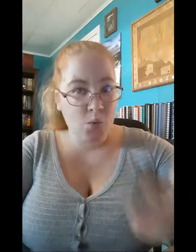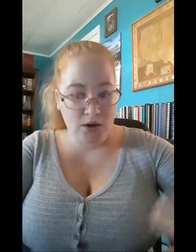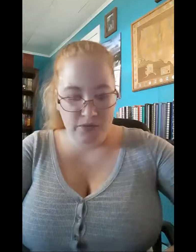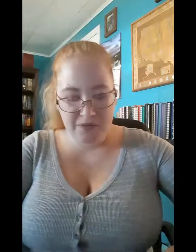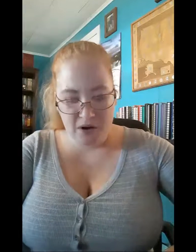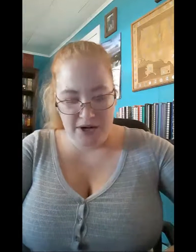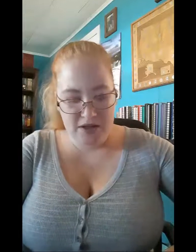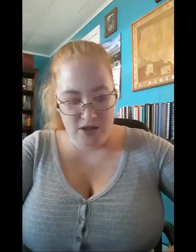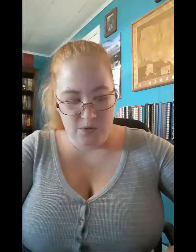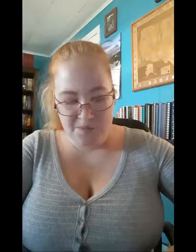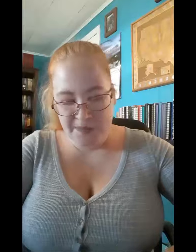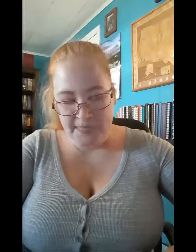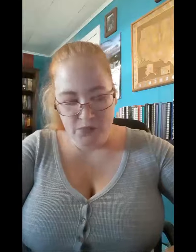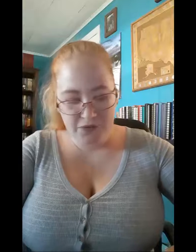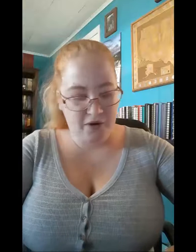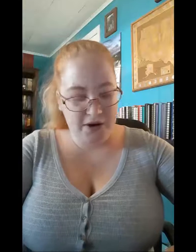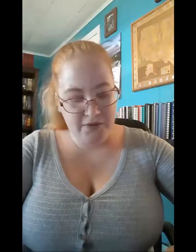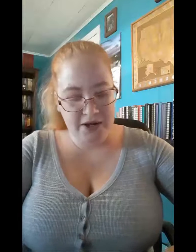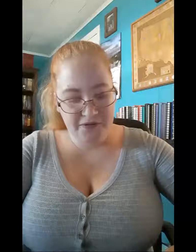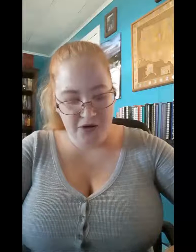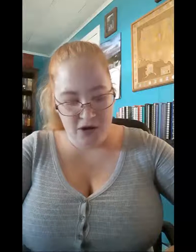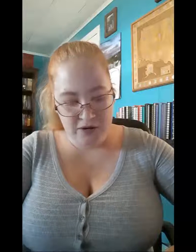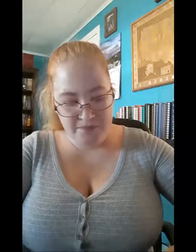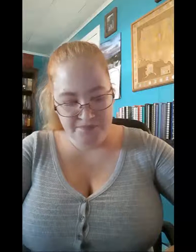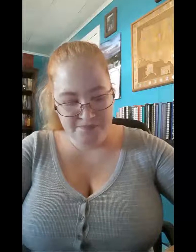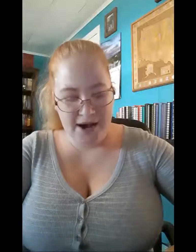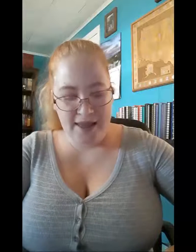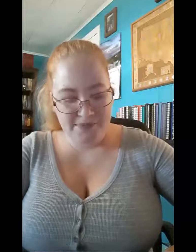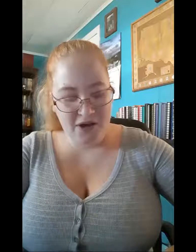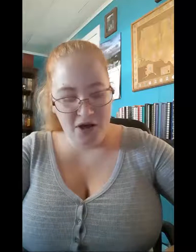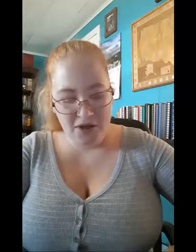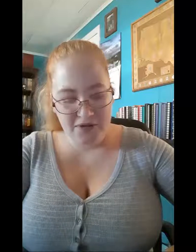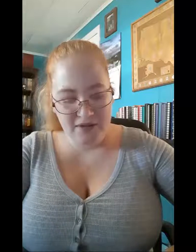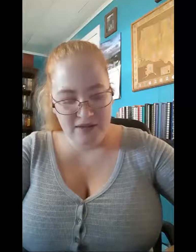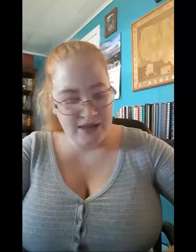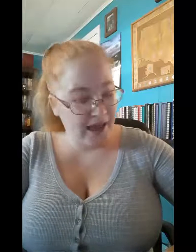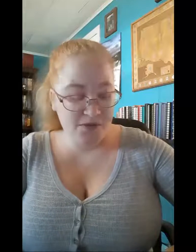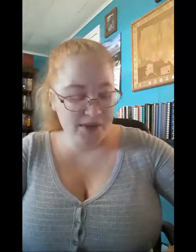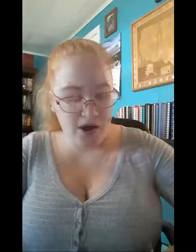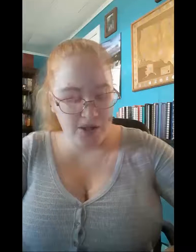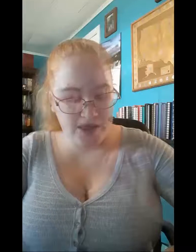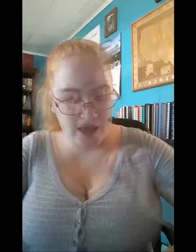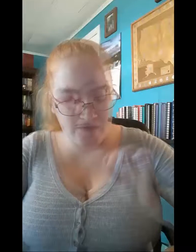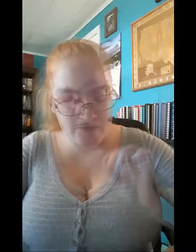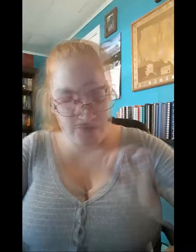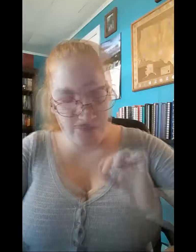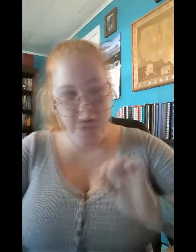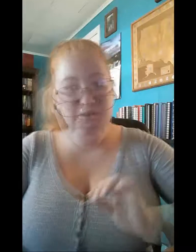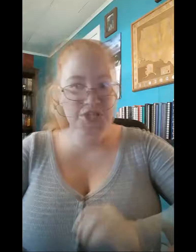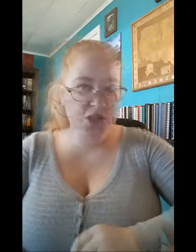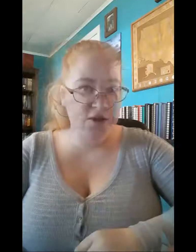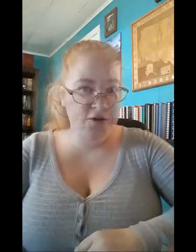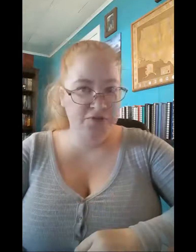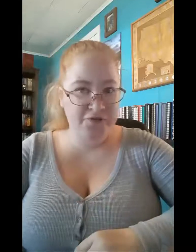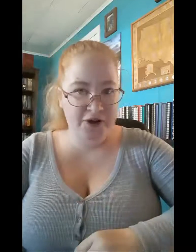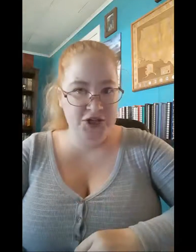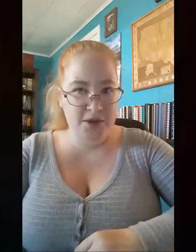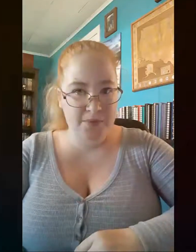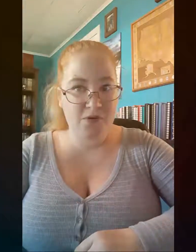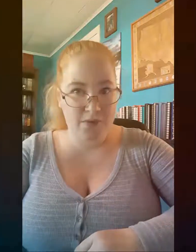what will Zari do? Will Zari write a song, perhaps called And We Call It Love? Or will she let go of her friendship with